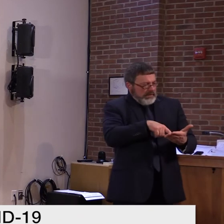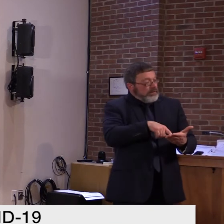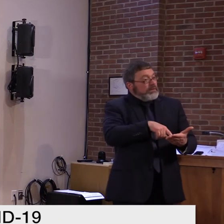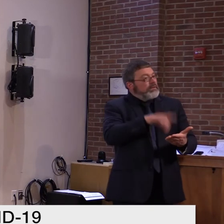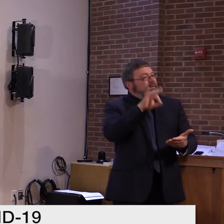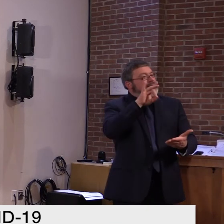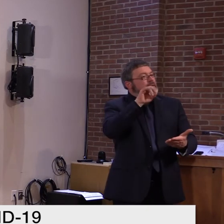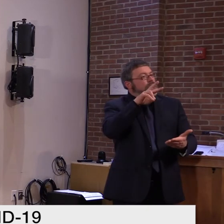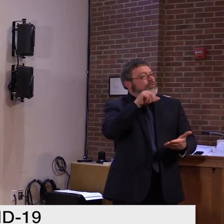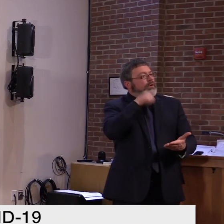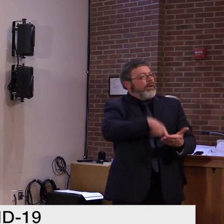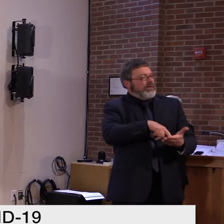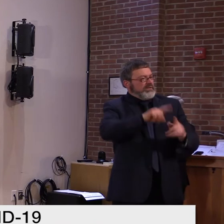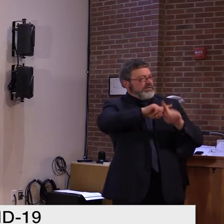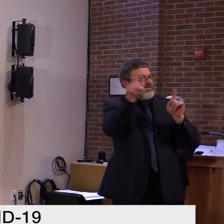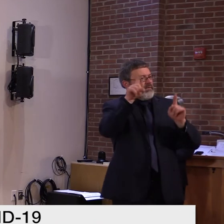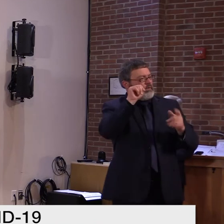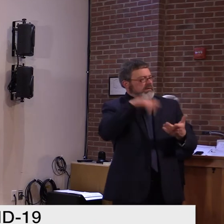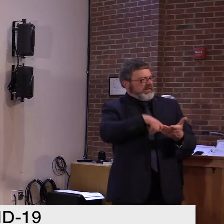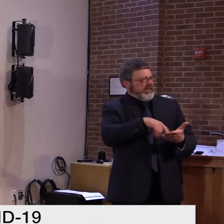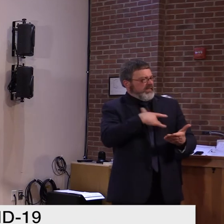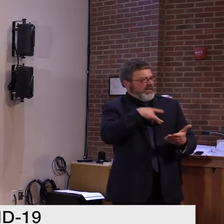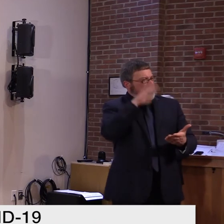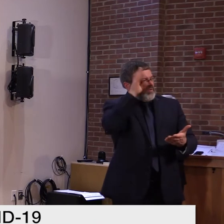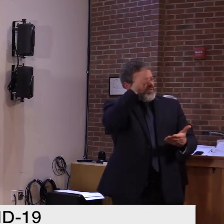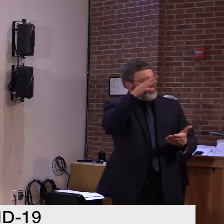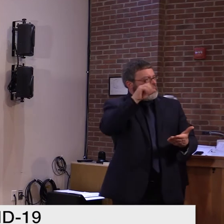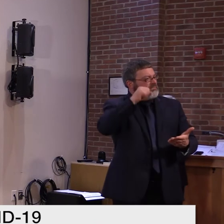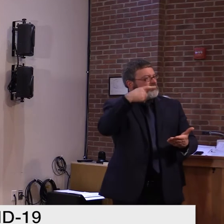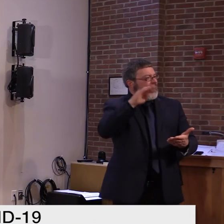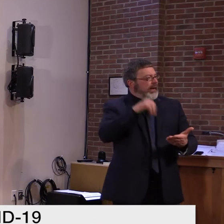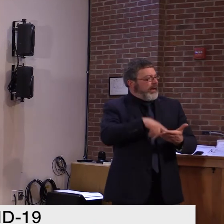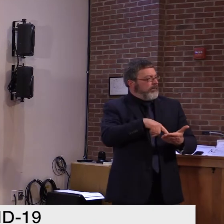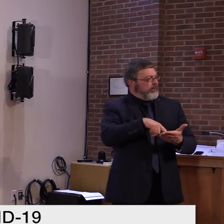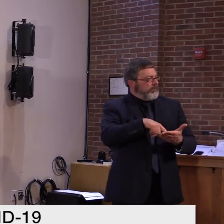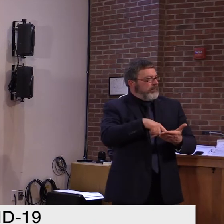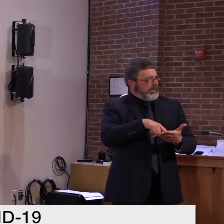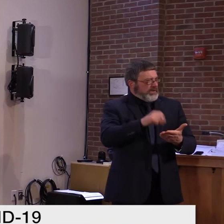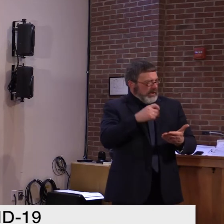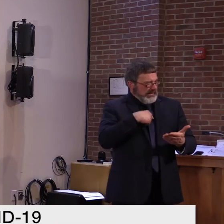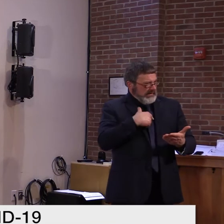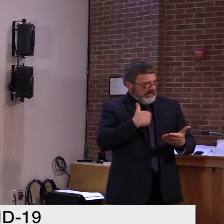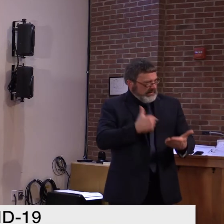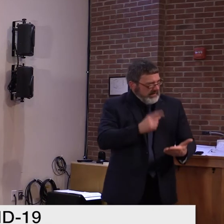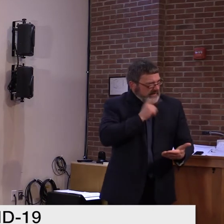an 802 number? Yeah, good, good question. Dr. Levine.